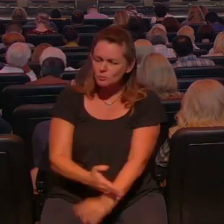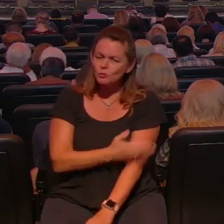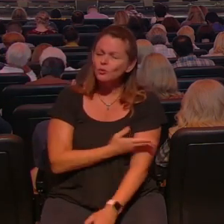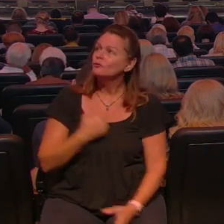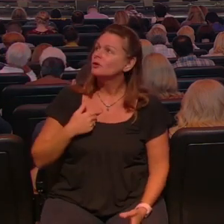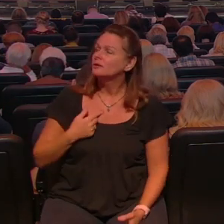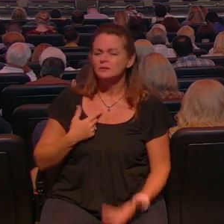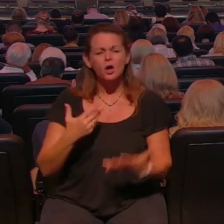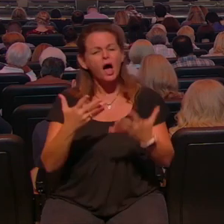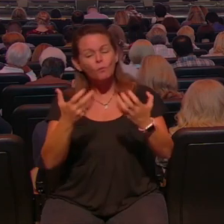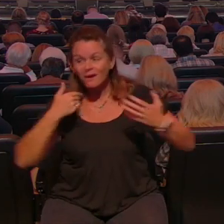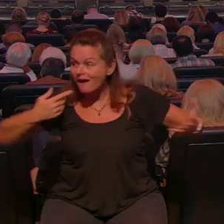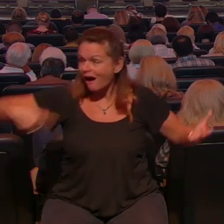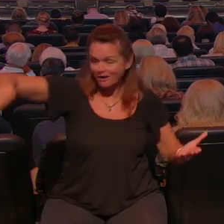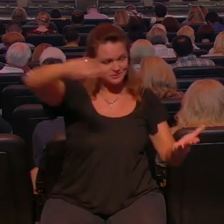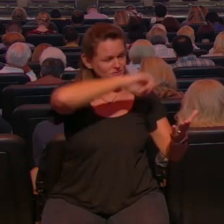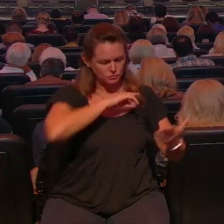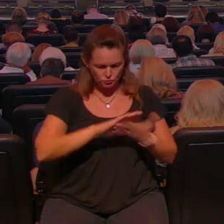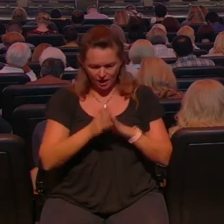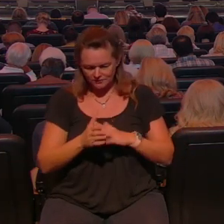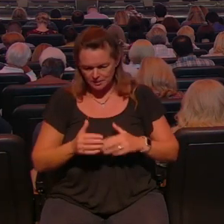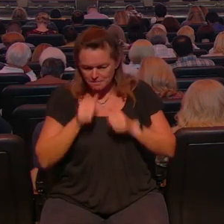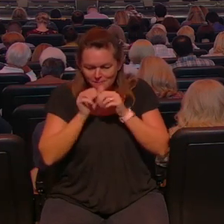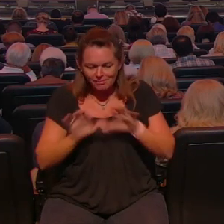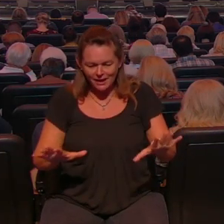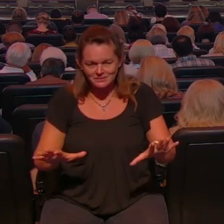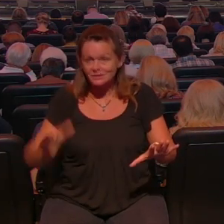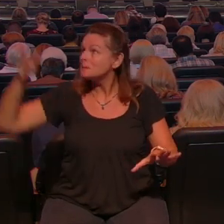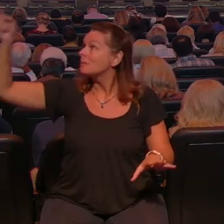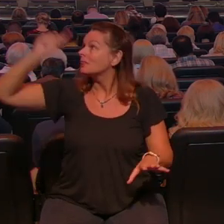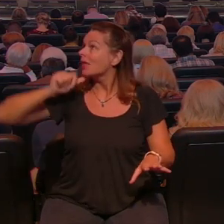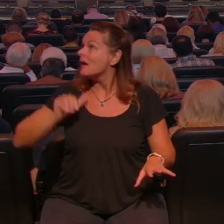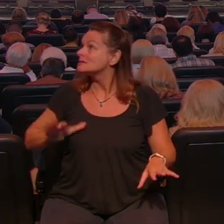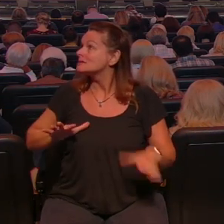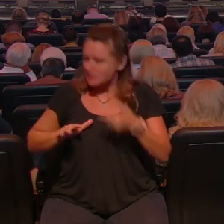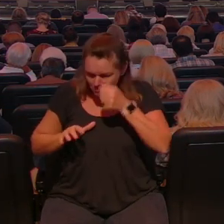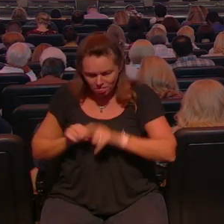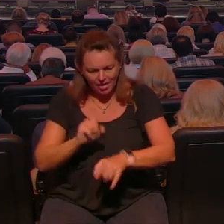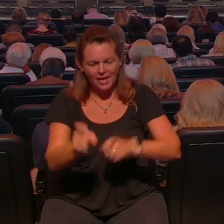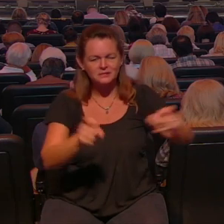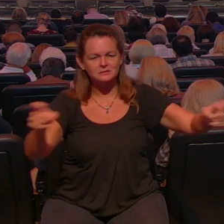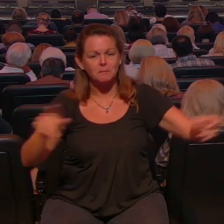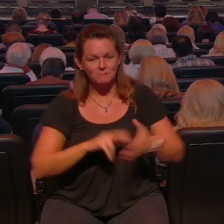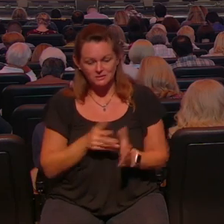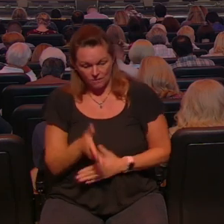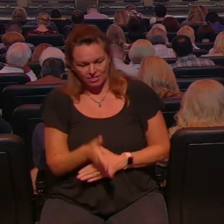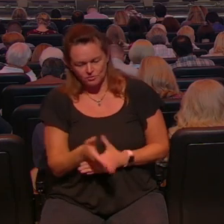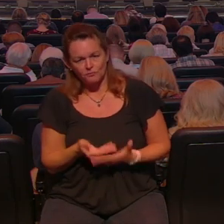life and we live beyond blessed and that means that we have enough to be a blessing